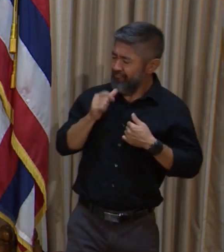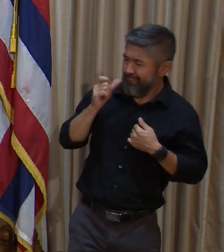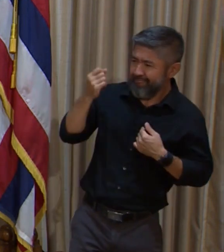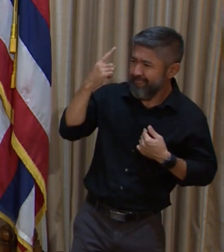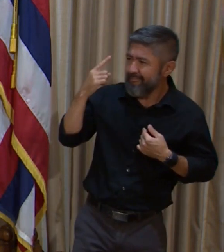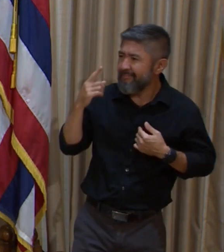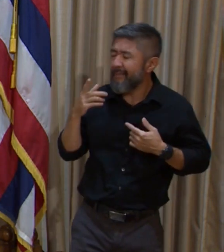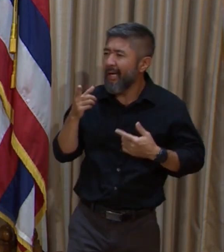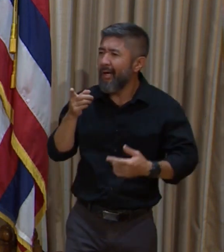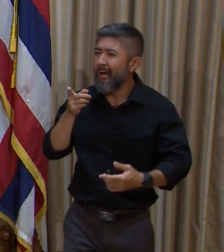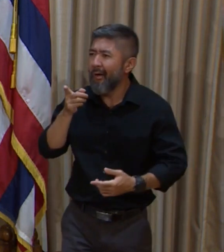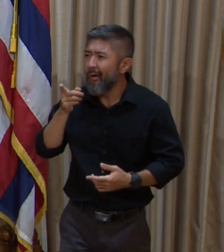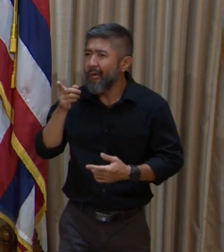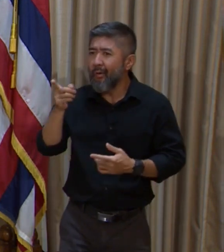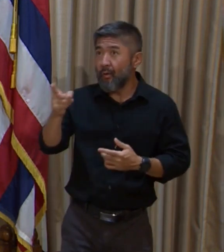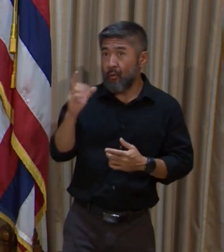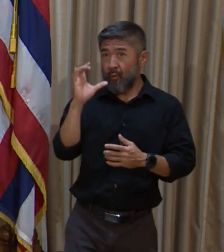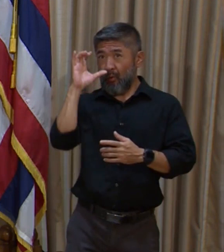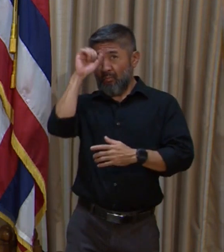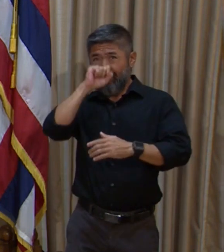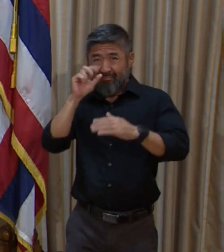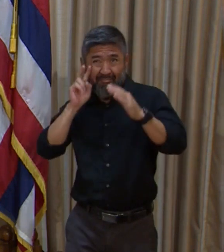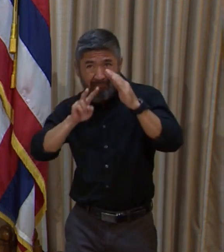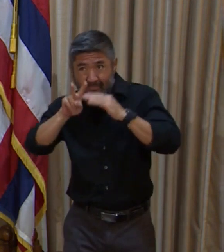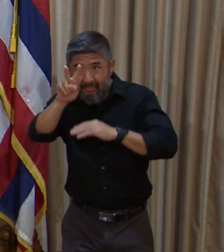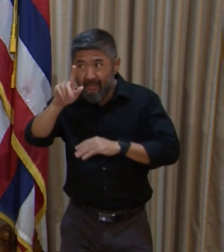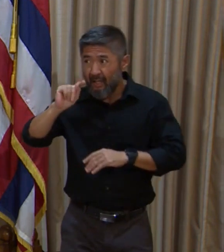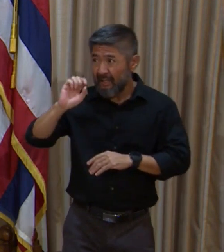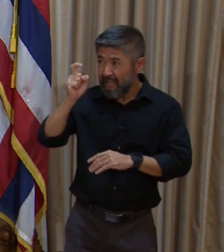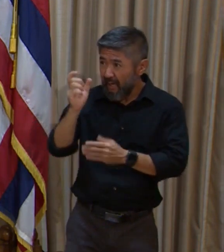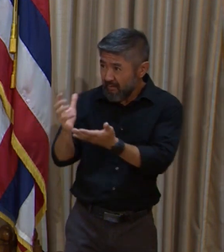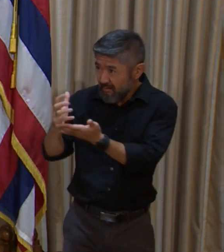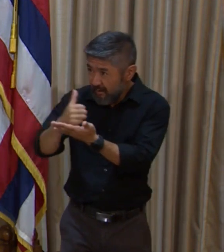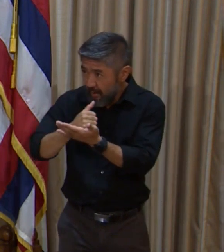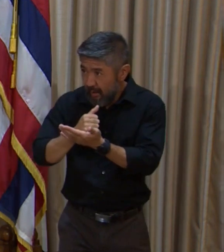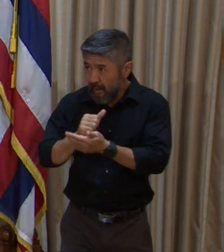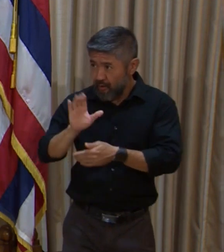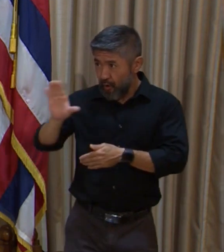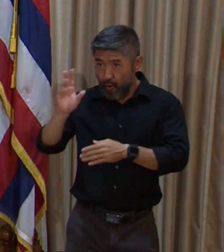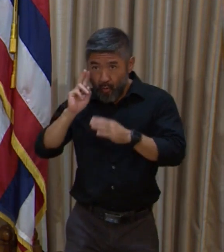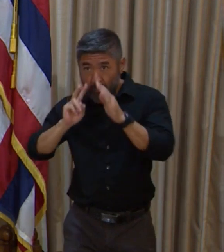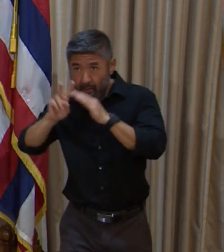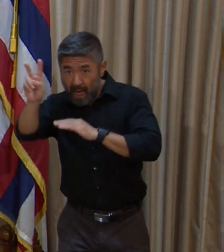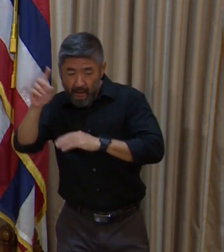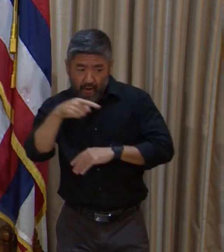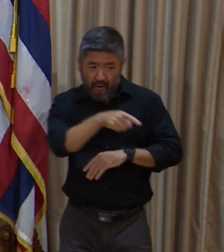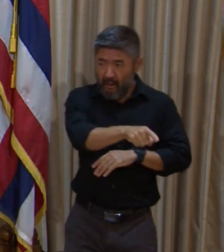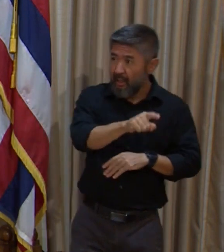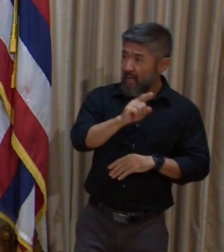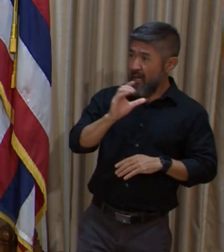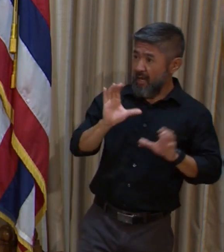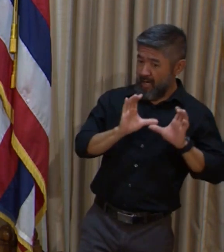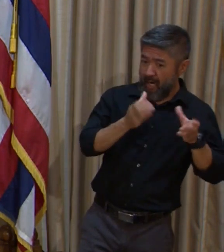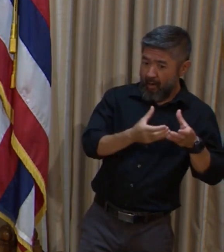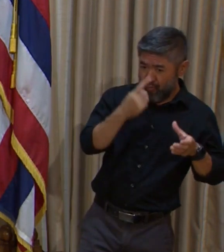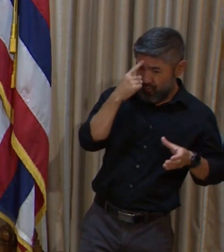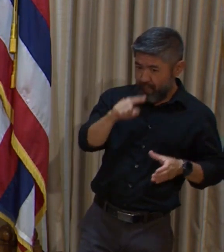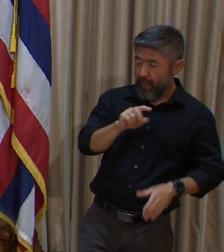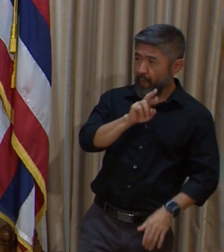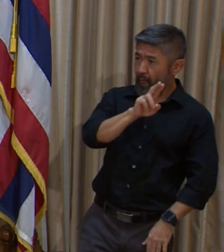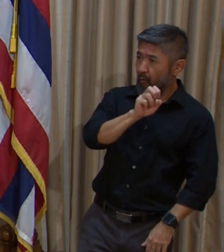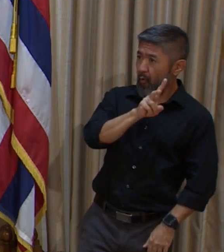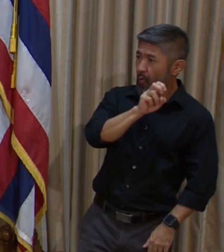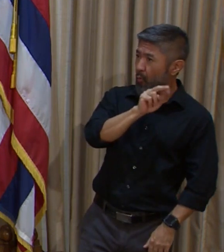using assumptions for tax collections that are different than what the Council on Revenue has offered? Do you not agree with their projections? And